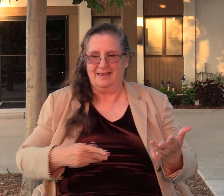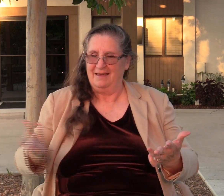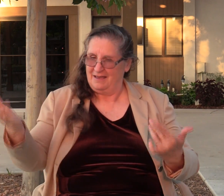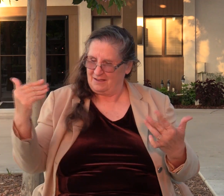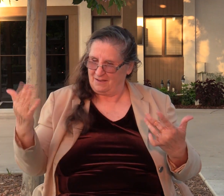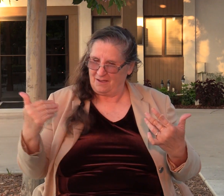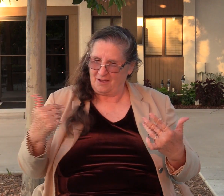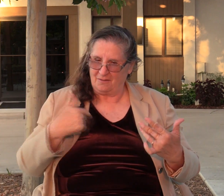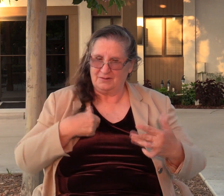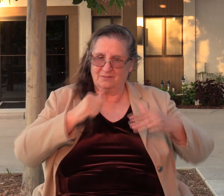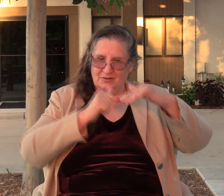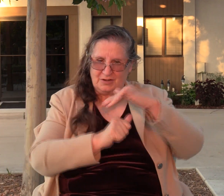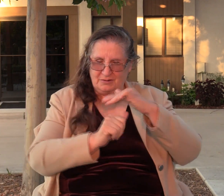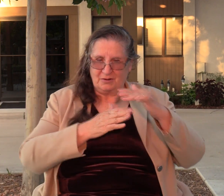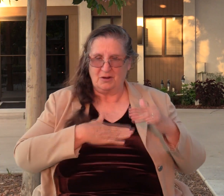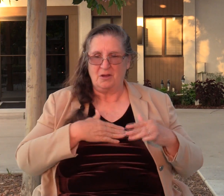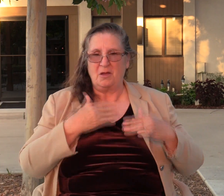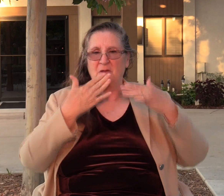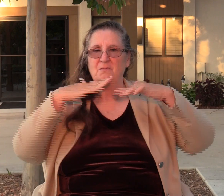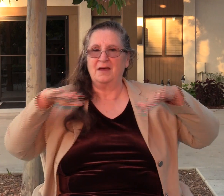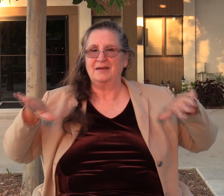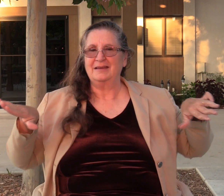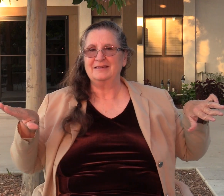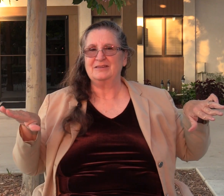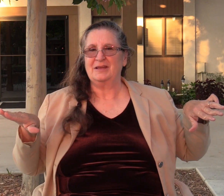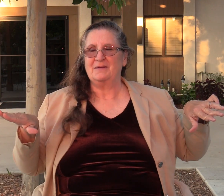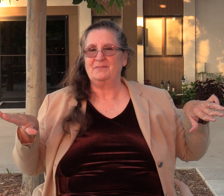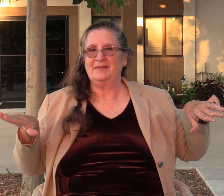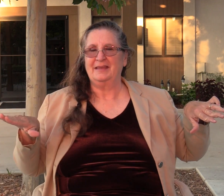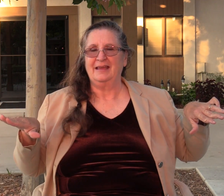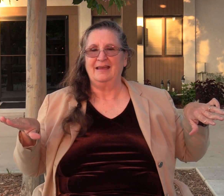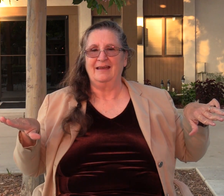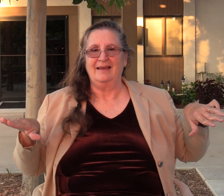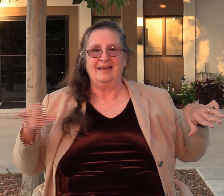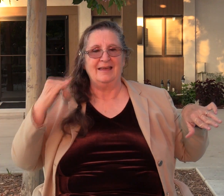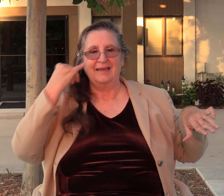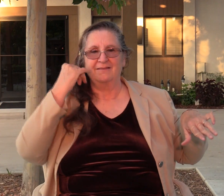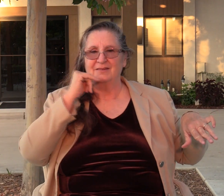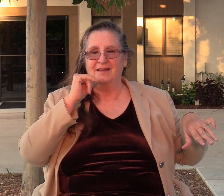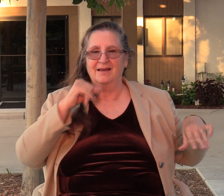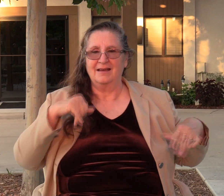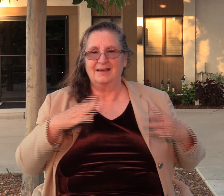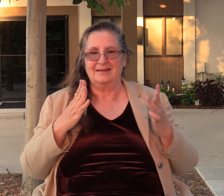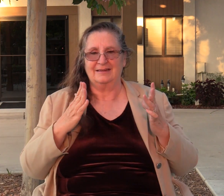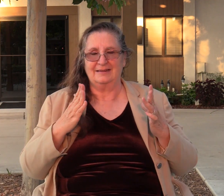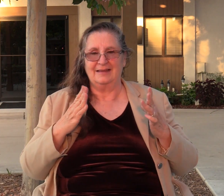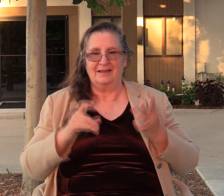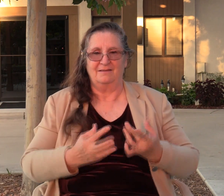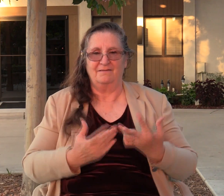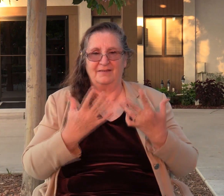shelter in my shade. But if not, let fire come out of the bramble and devour the cedars of Lebanon.